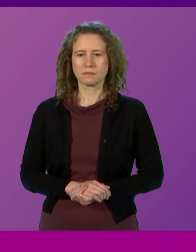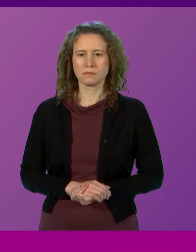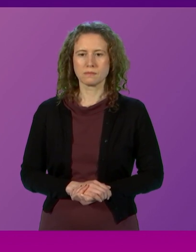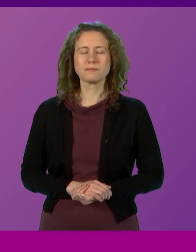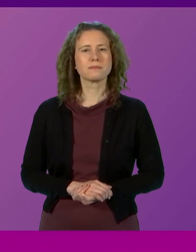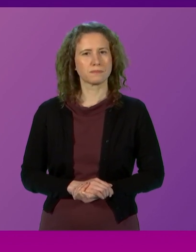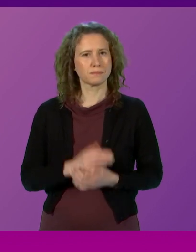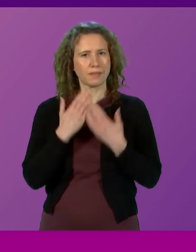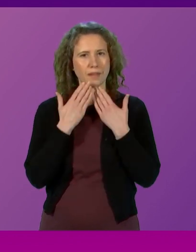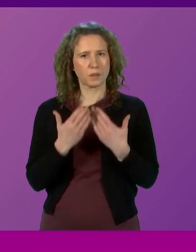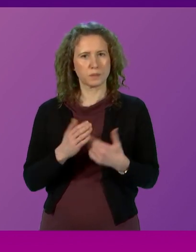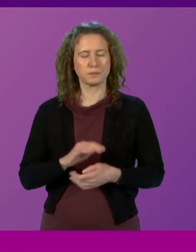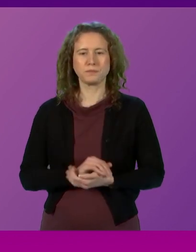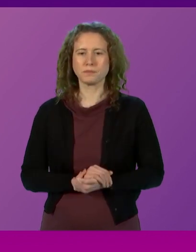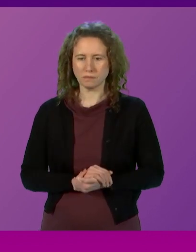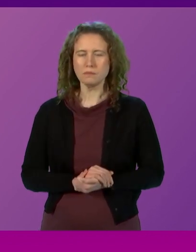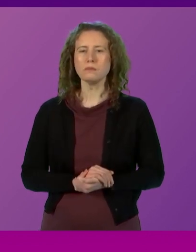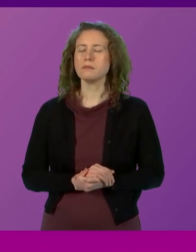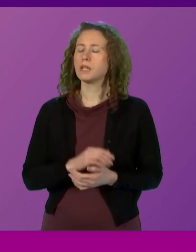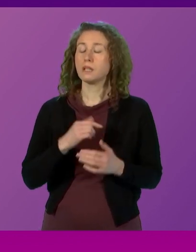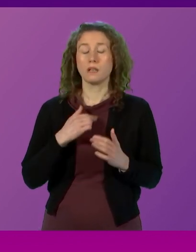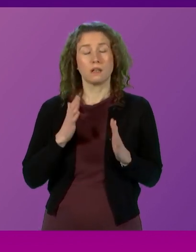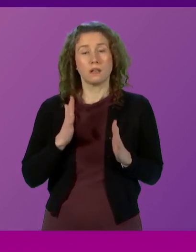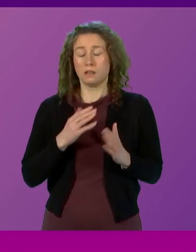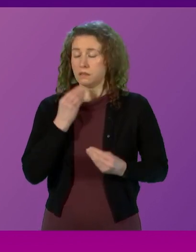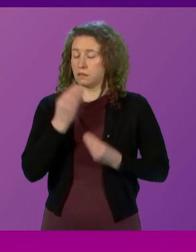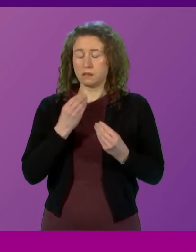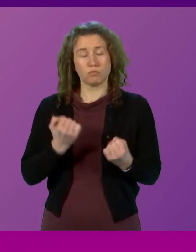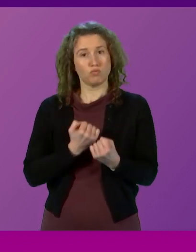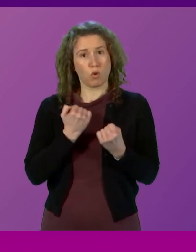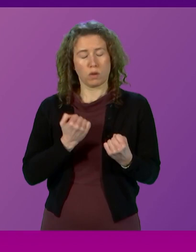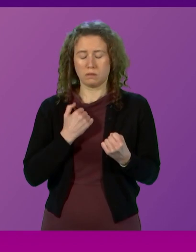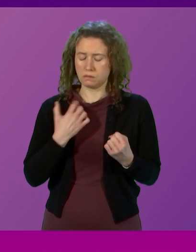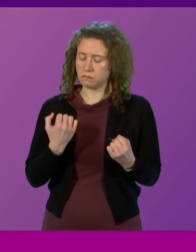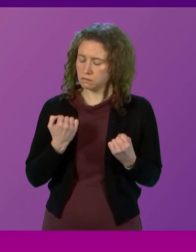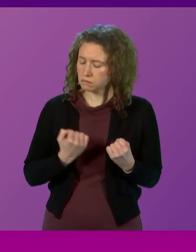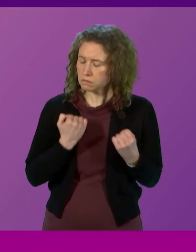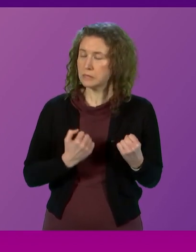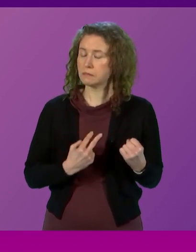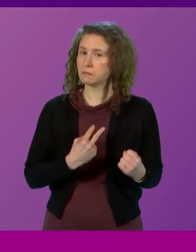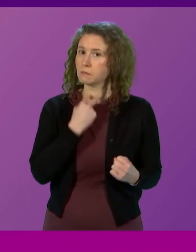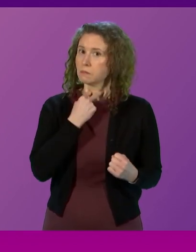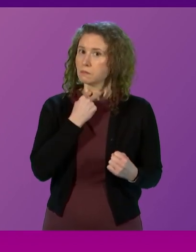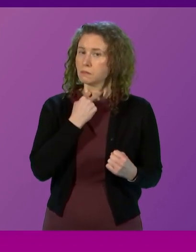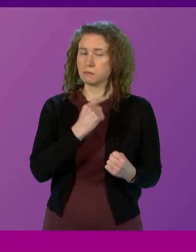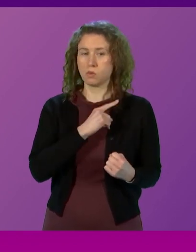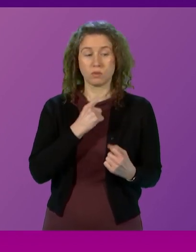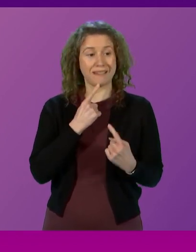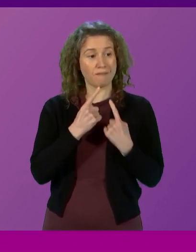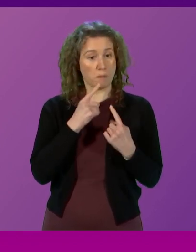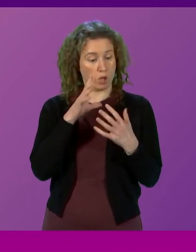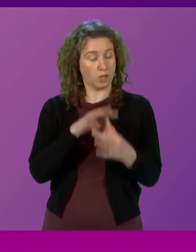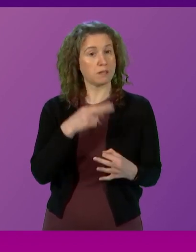Thank you. I cannot express strongly enough my disappointment at information about this